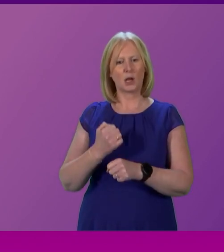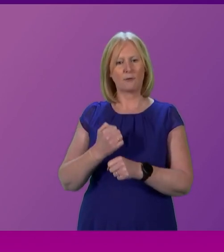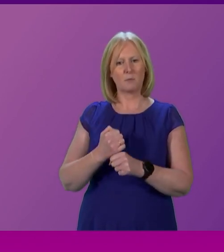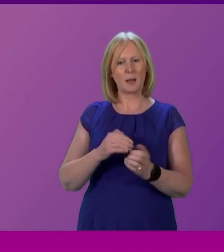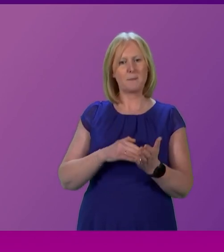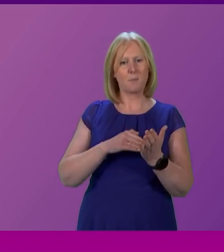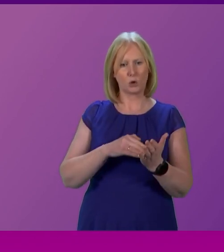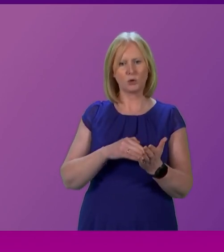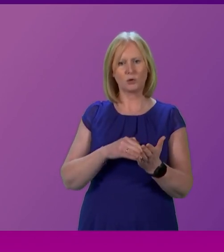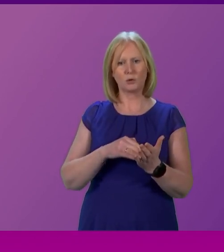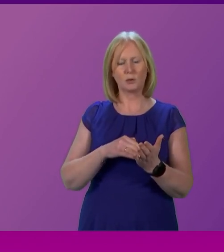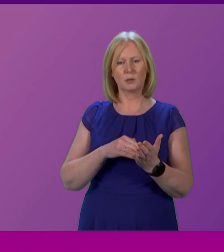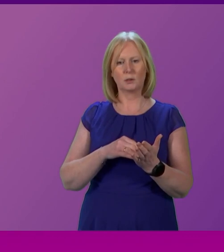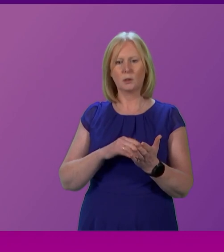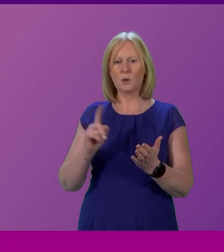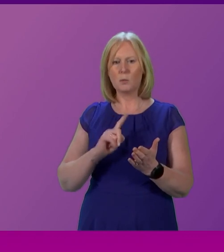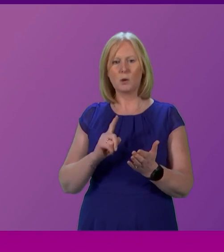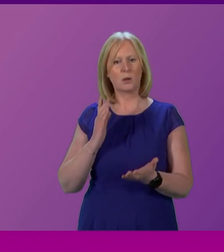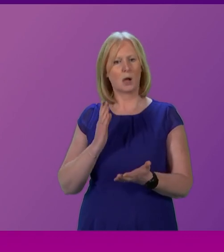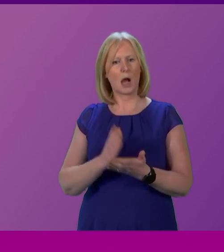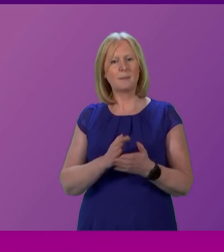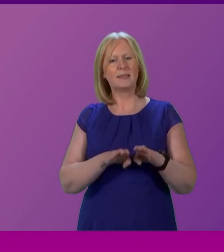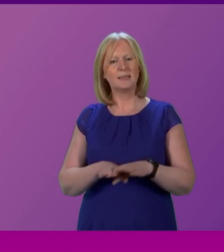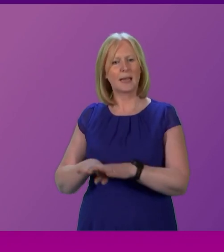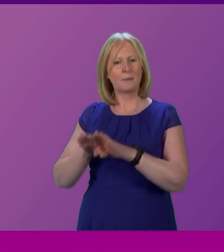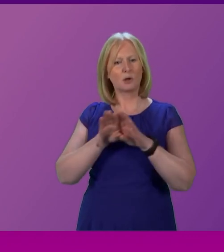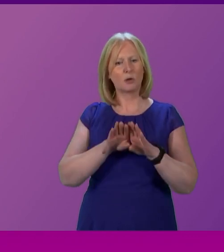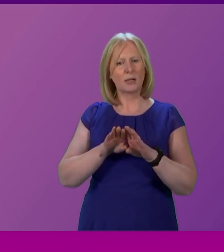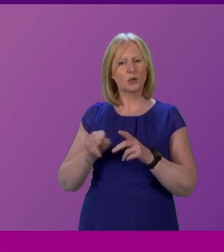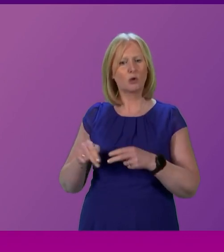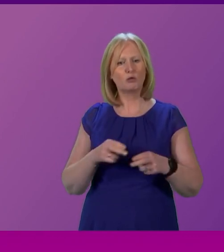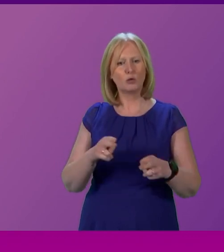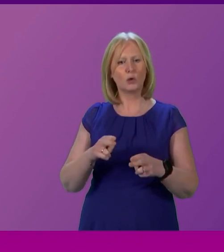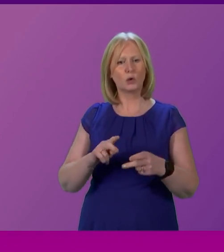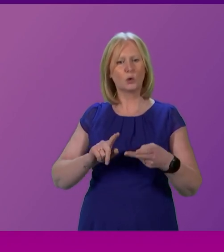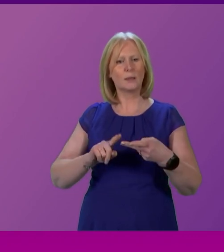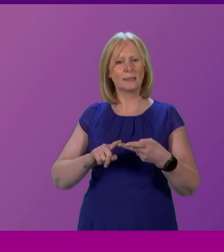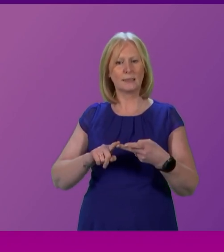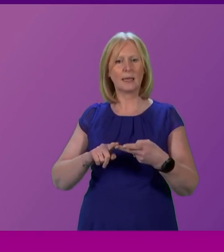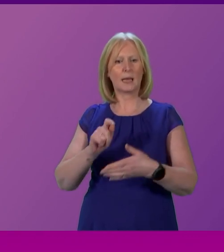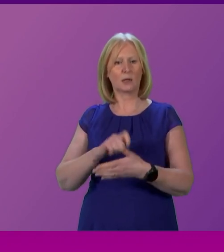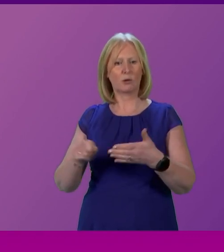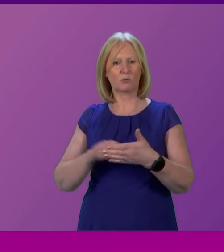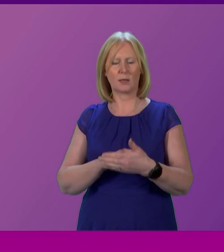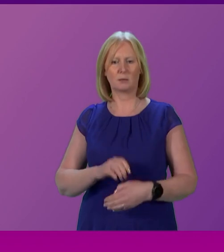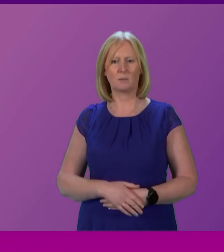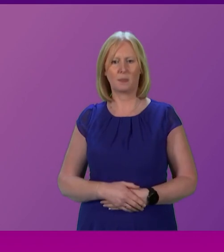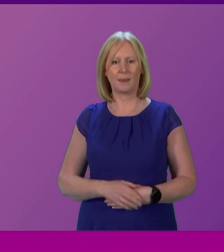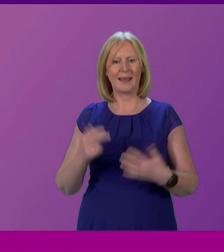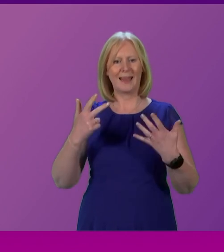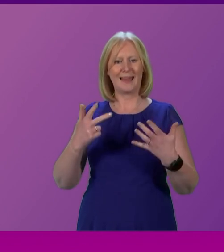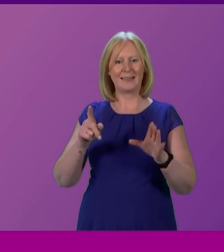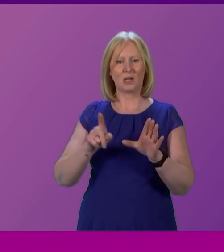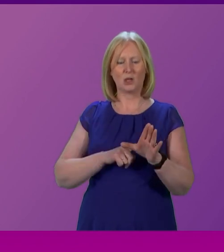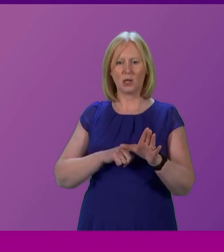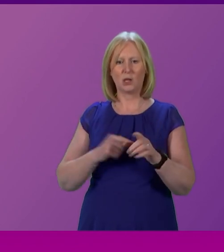question. What is the legitimate and democratic route to a second referendum? And what I absolutely believe is that eight years of trading